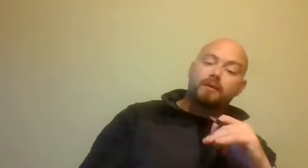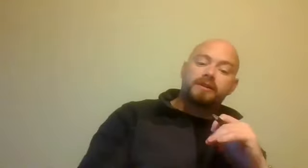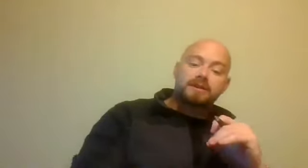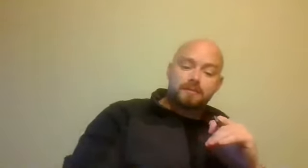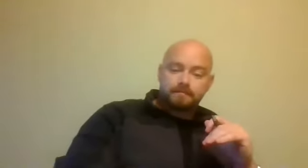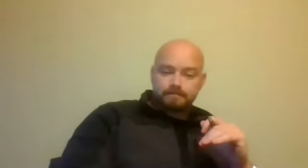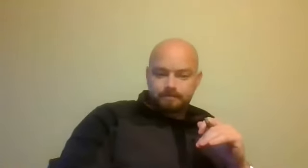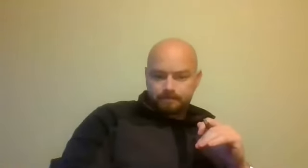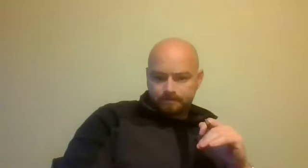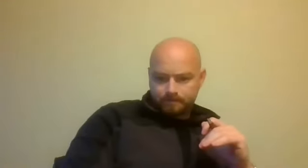you all in the next one.